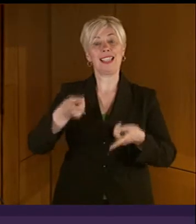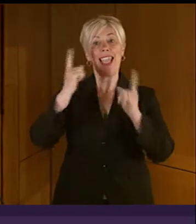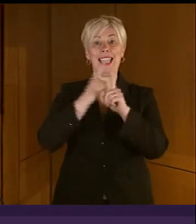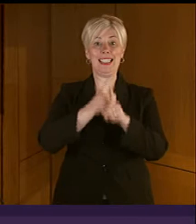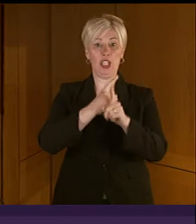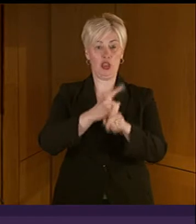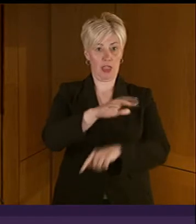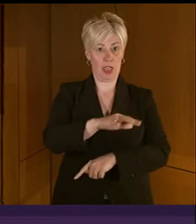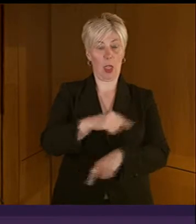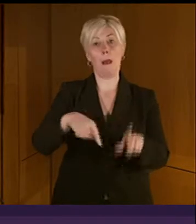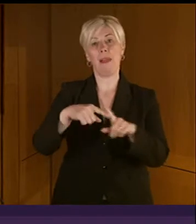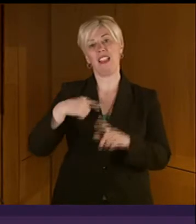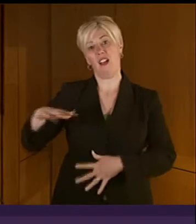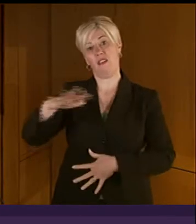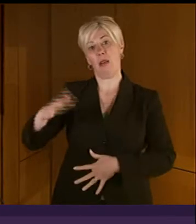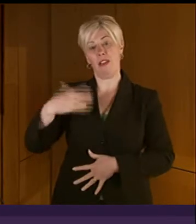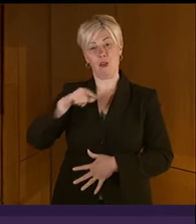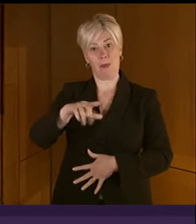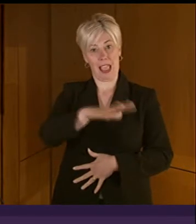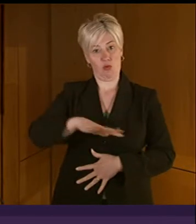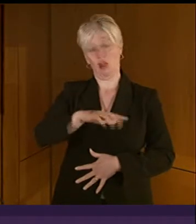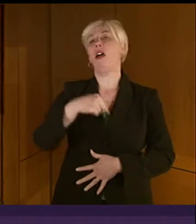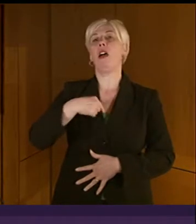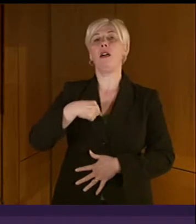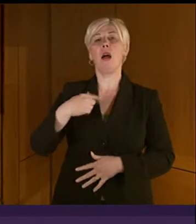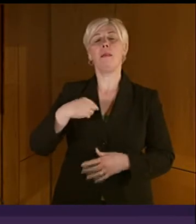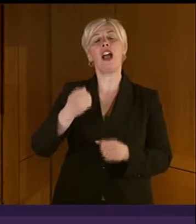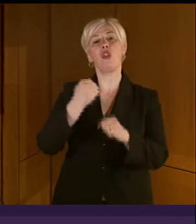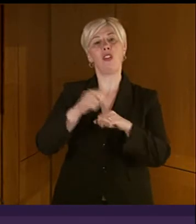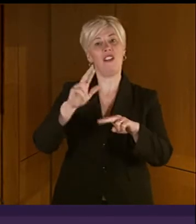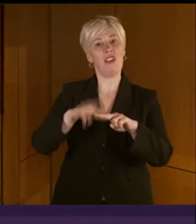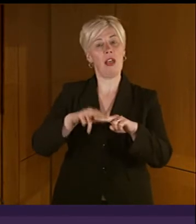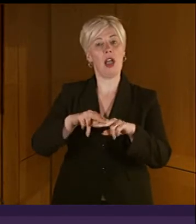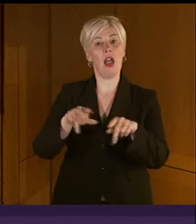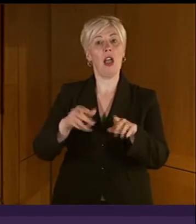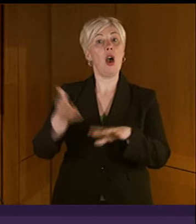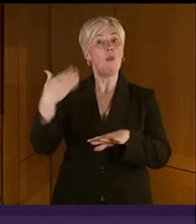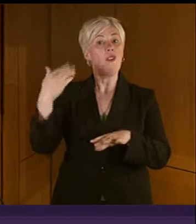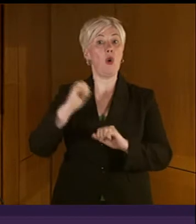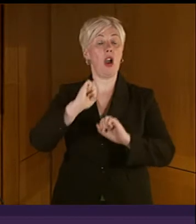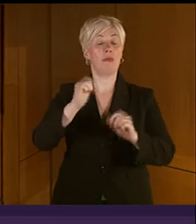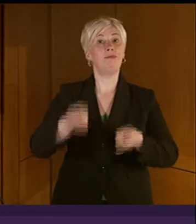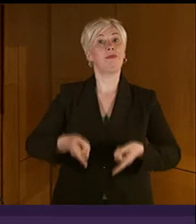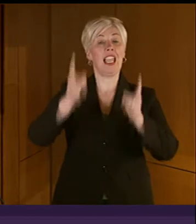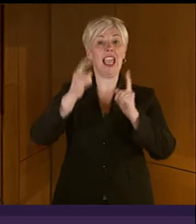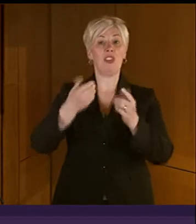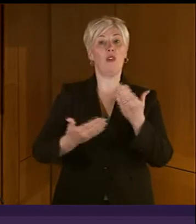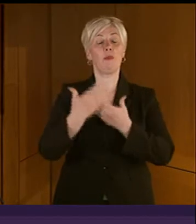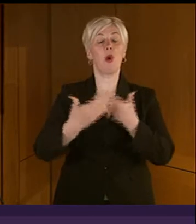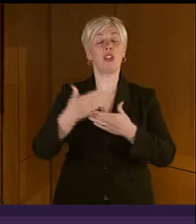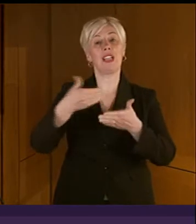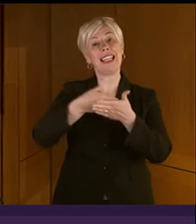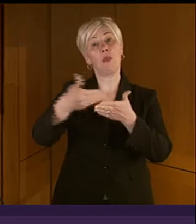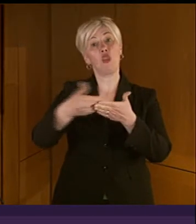have a family connection with the school, as my late grandfather Alex Struthers was principal teacher of modern languages there in the 1970s.